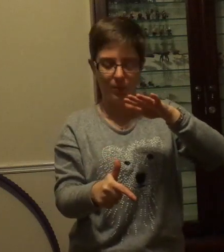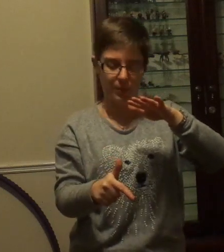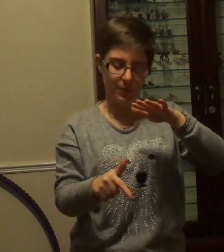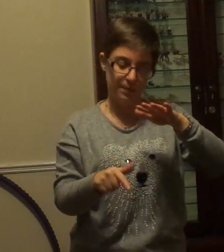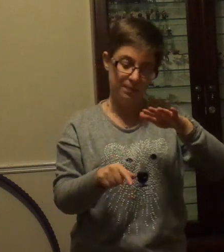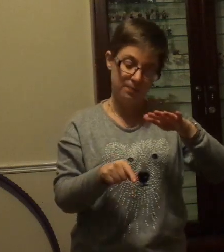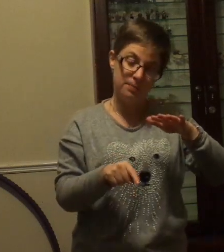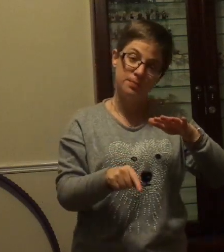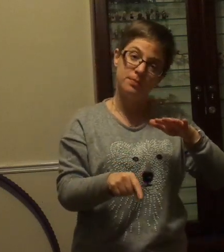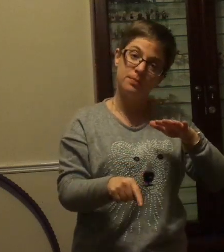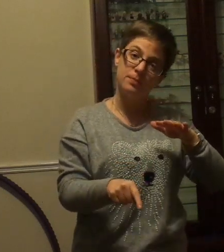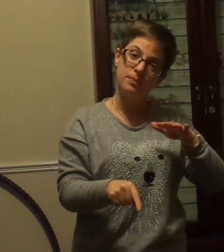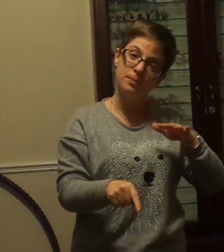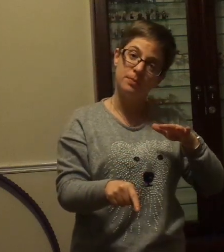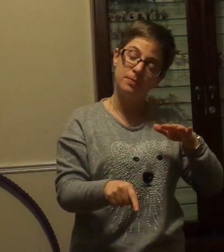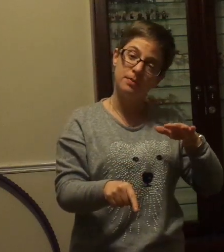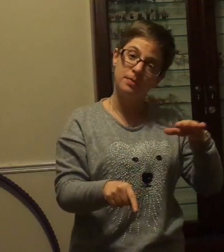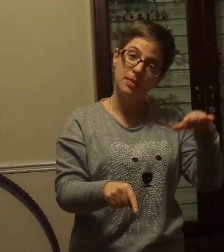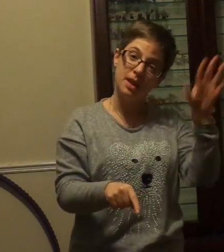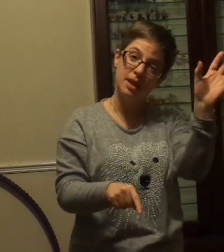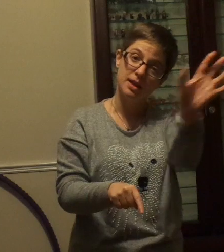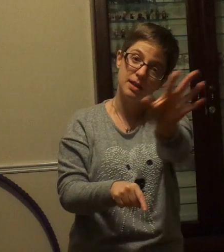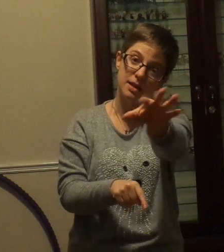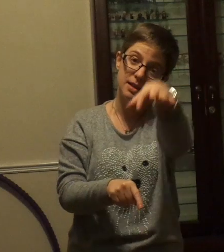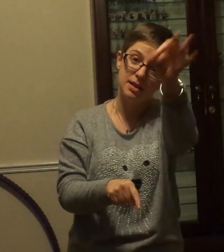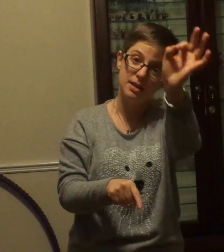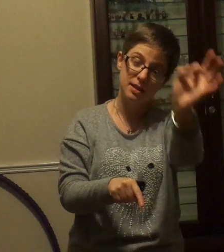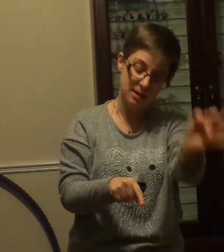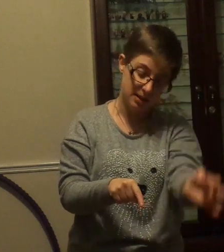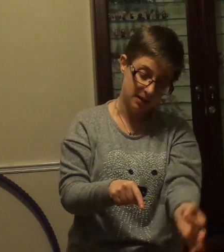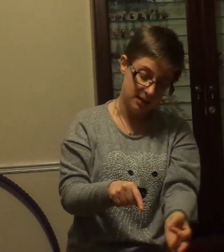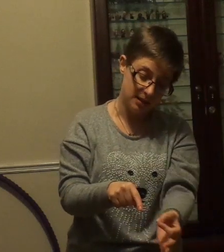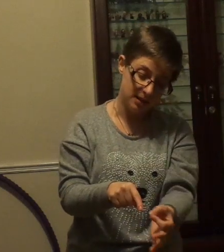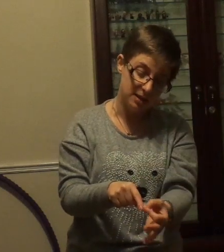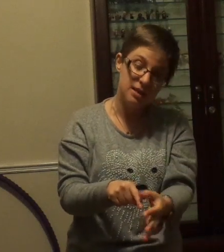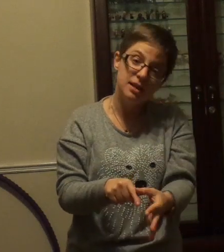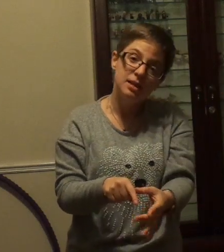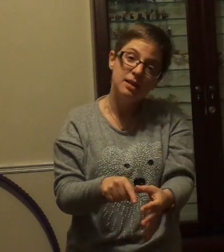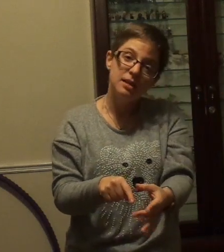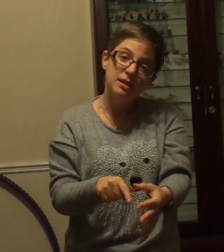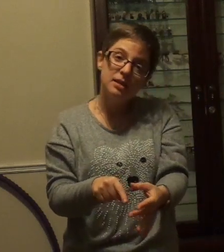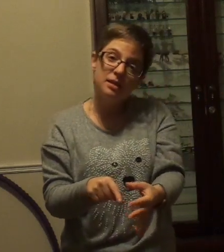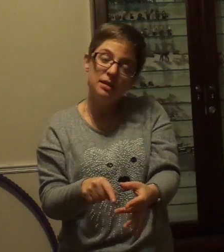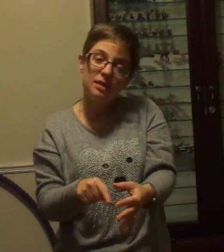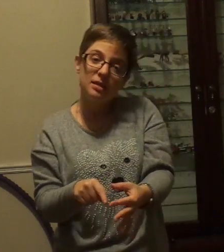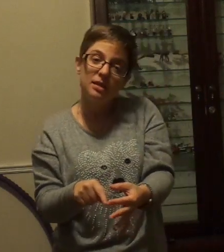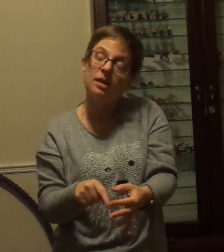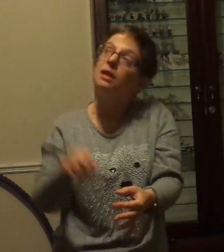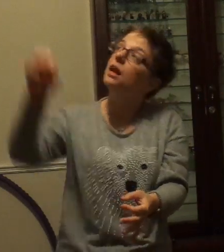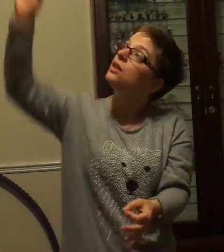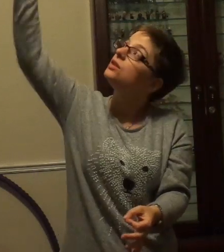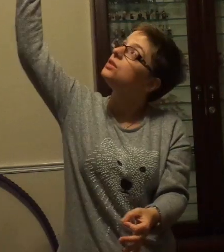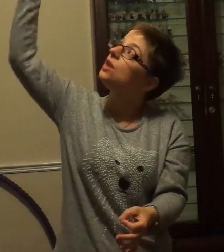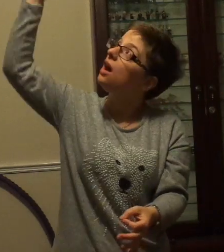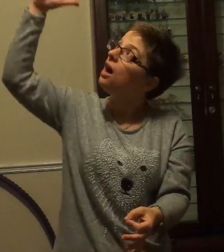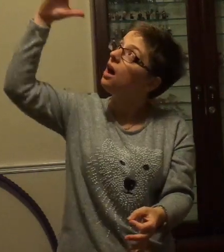I have the seed, that with the sun's love,